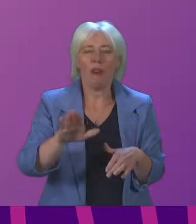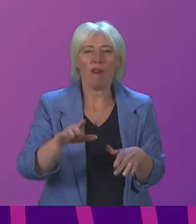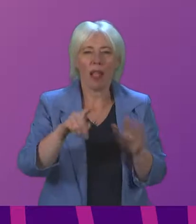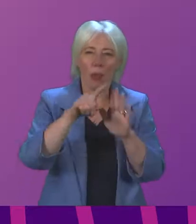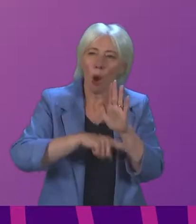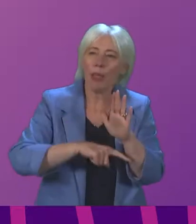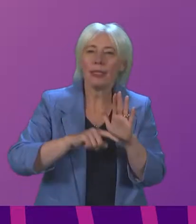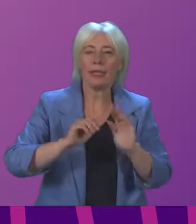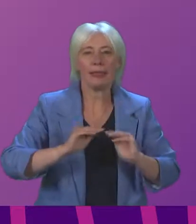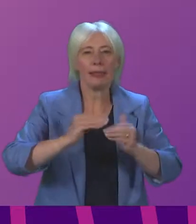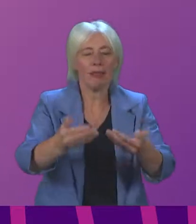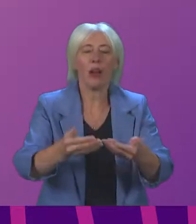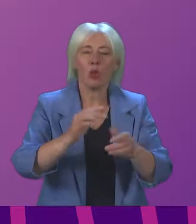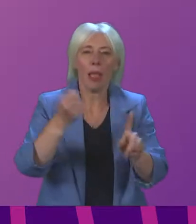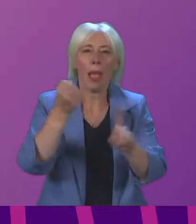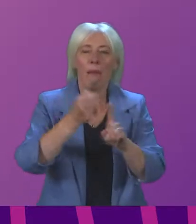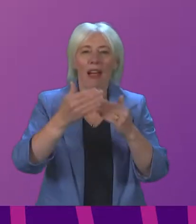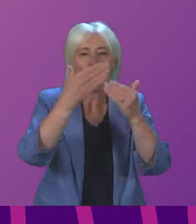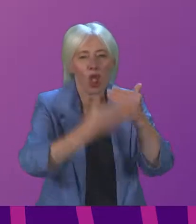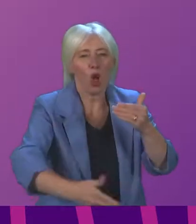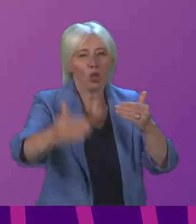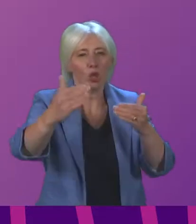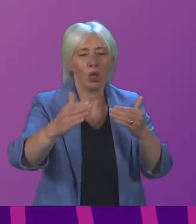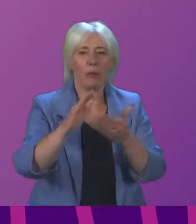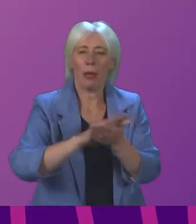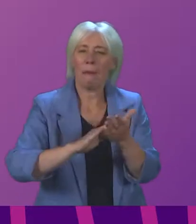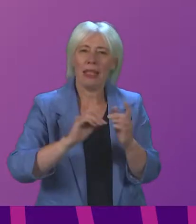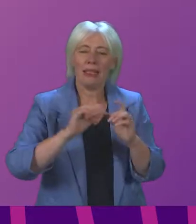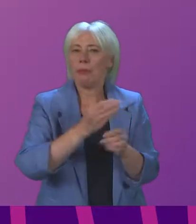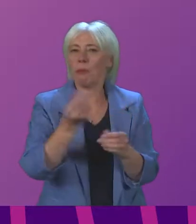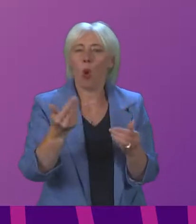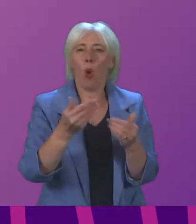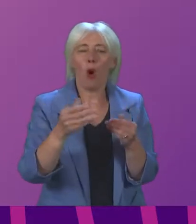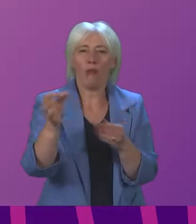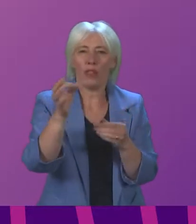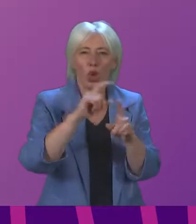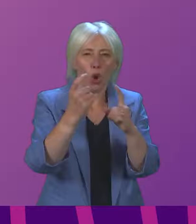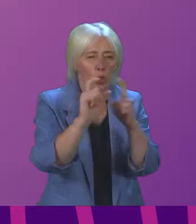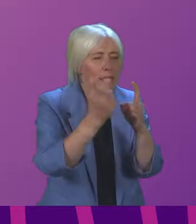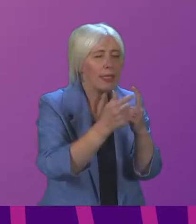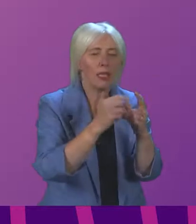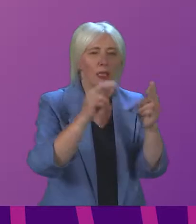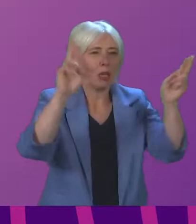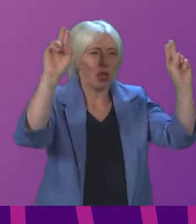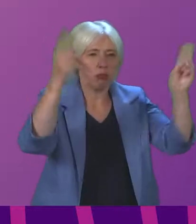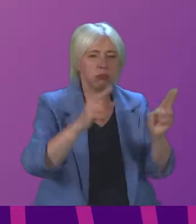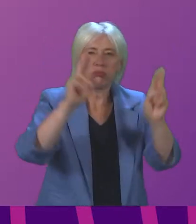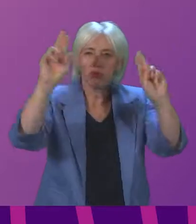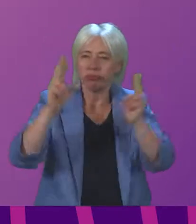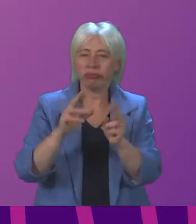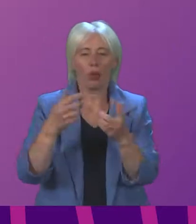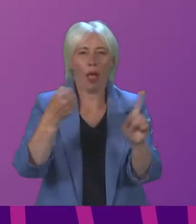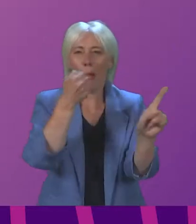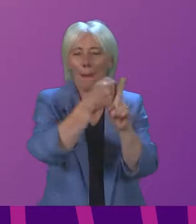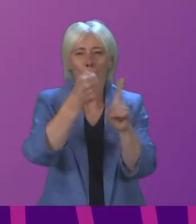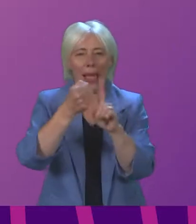could have long-term impacts leading to either more sustainable rural communities or further devastating depopulation with impacts